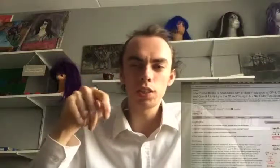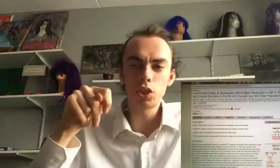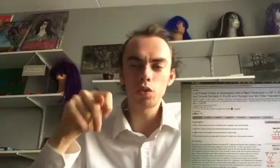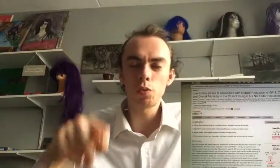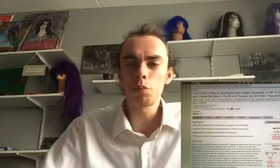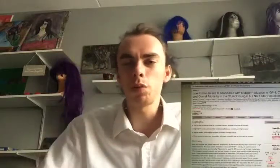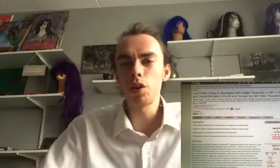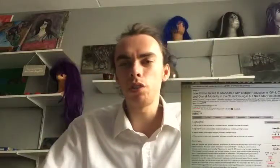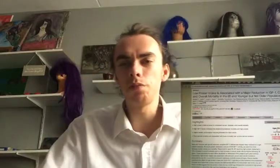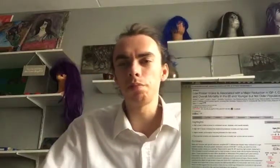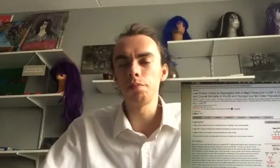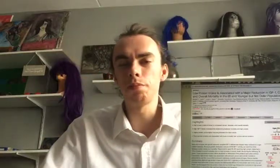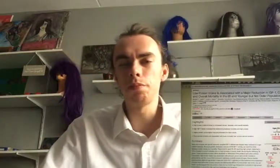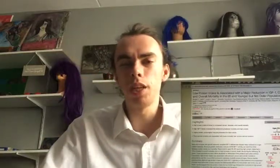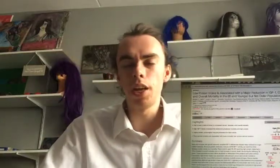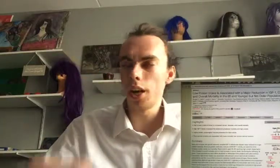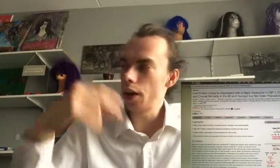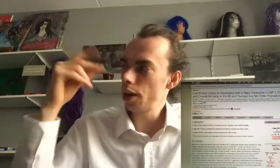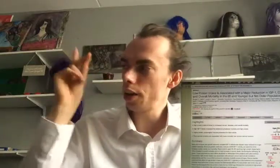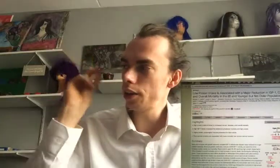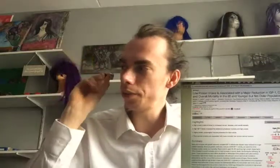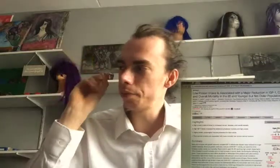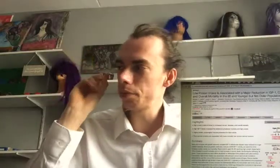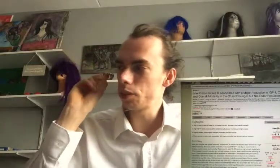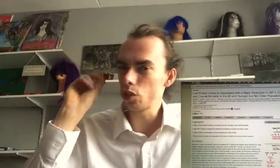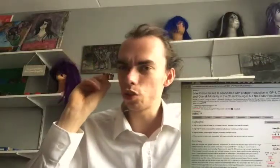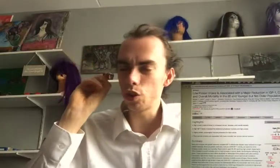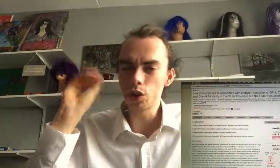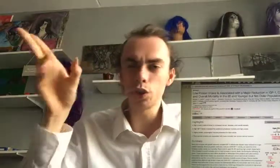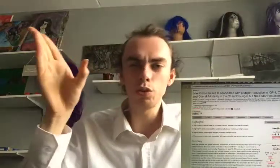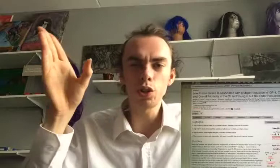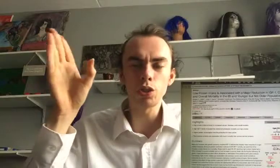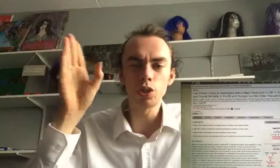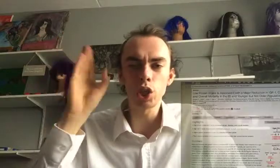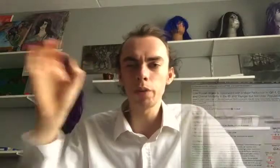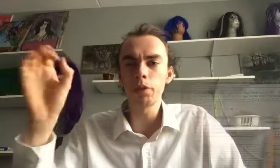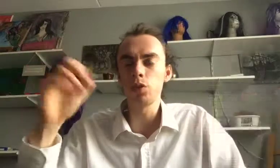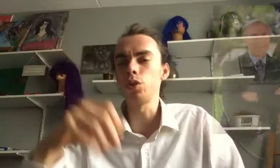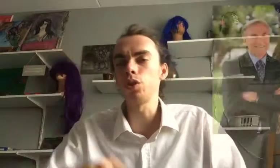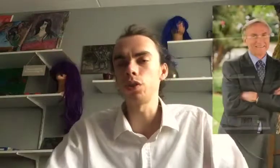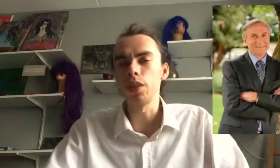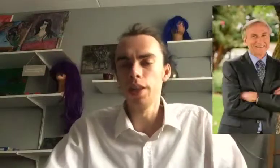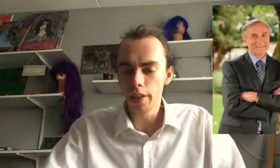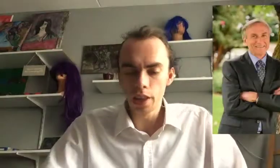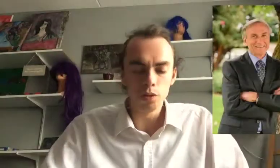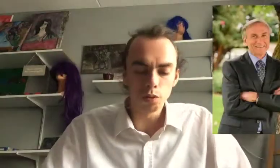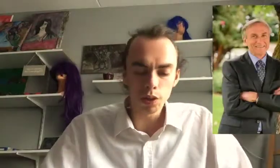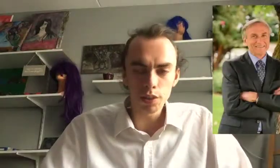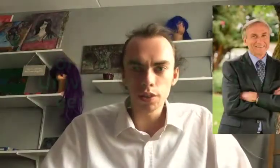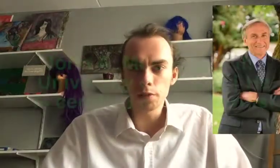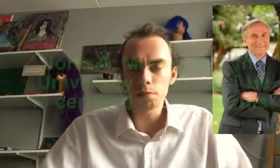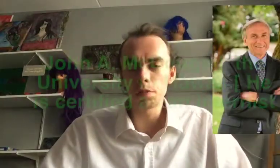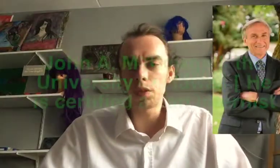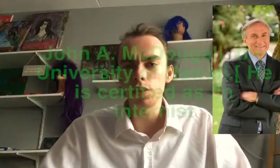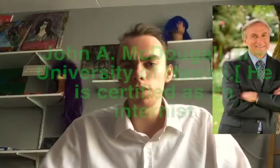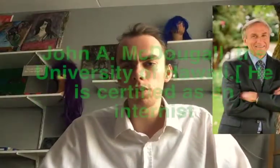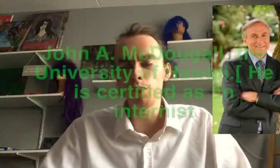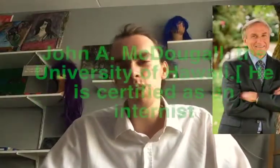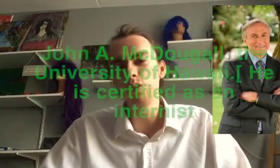in the description below. And, also, Dr. John Maddukel, one, real